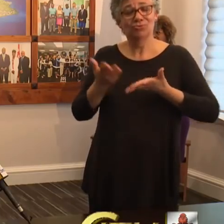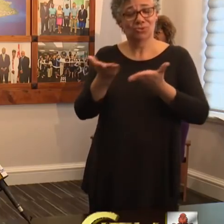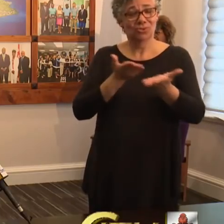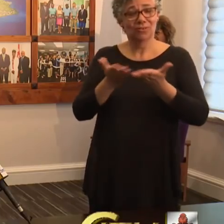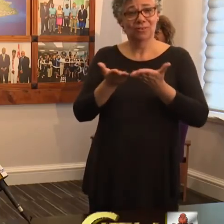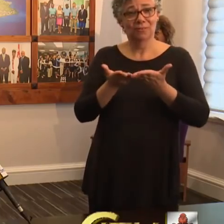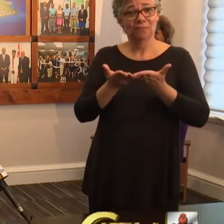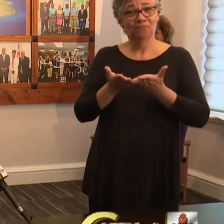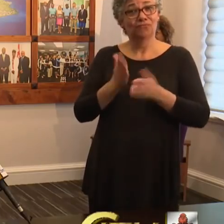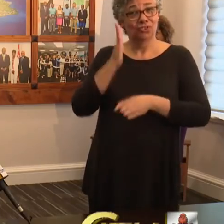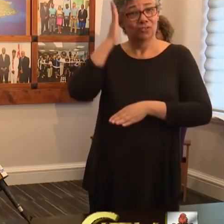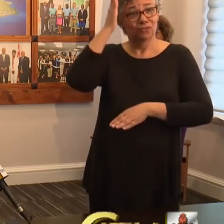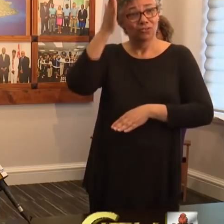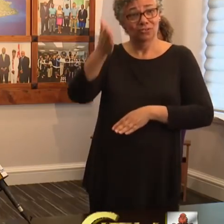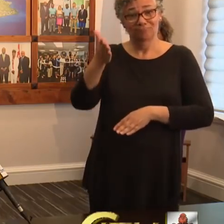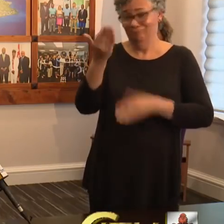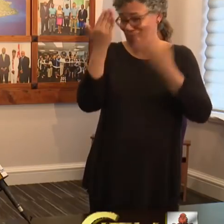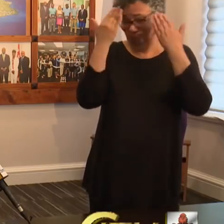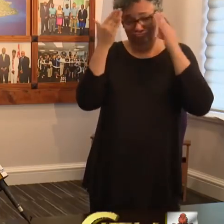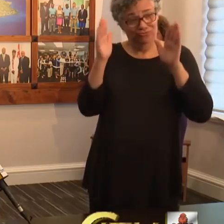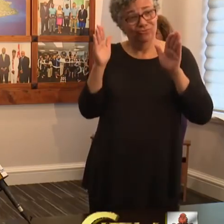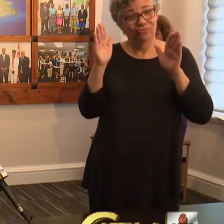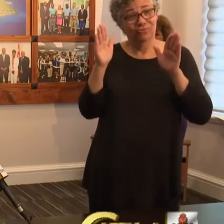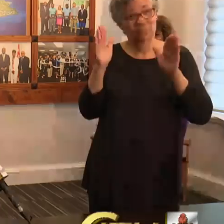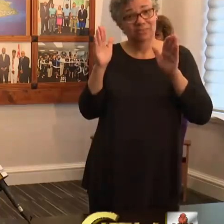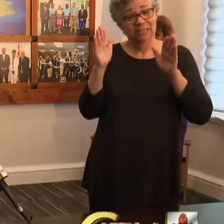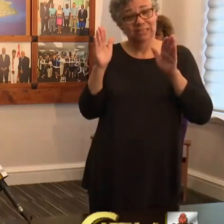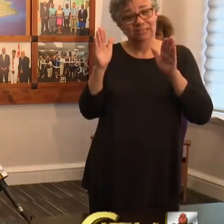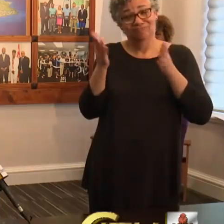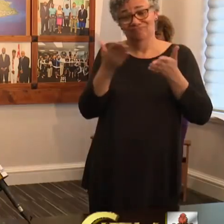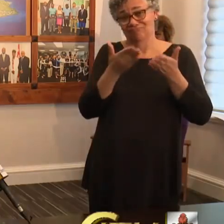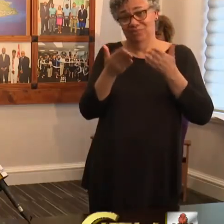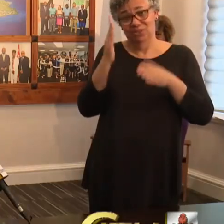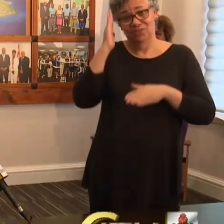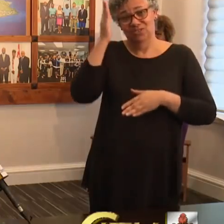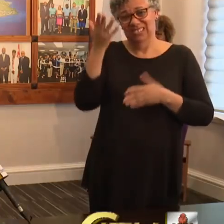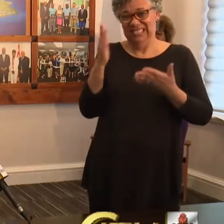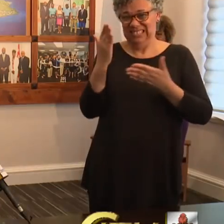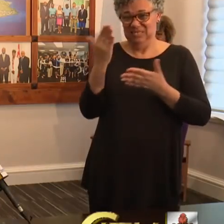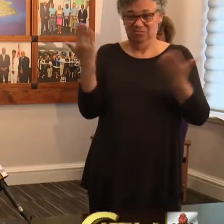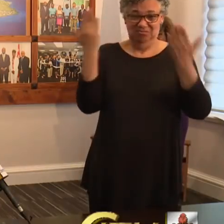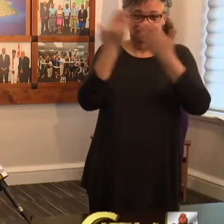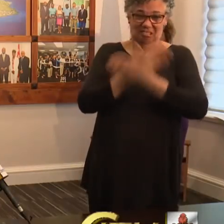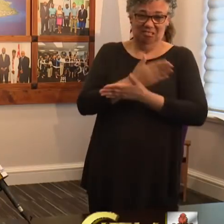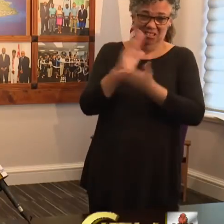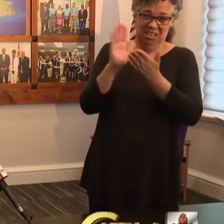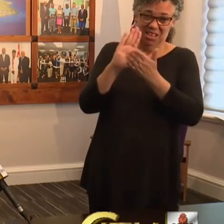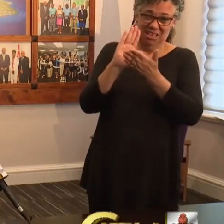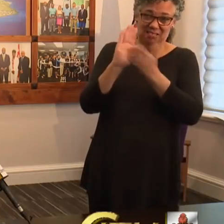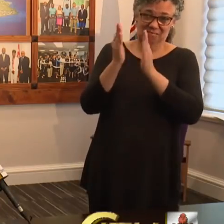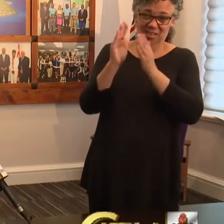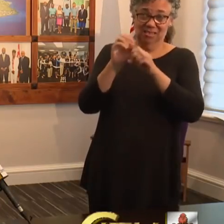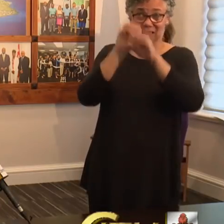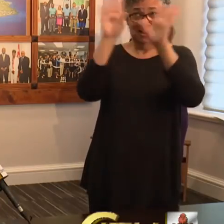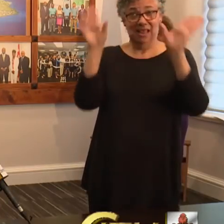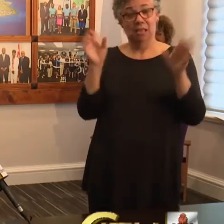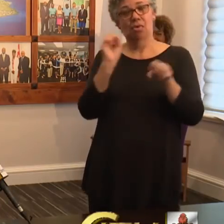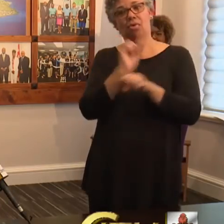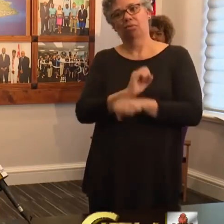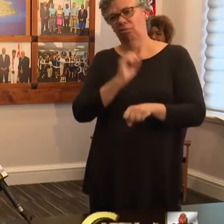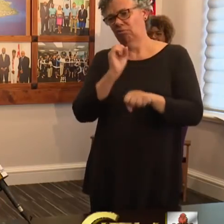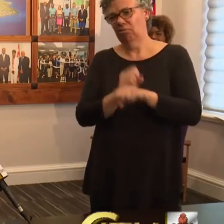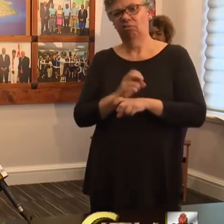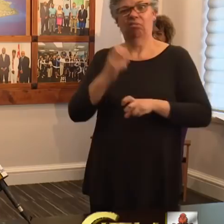days ahead may be uncertain. The future may seem darker than light and the work to do seemingly